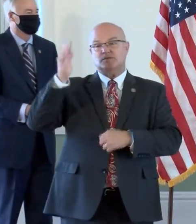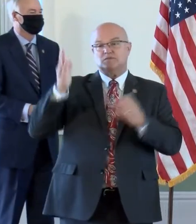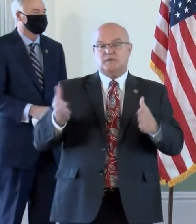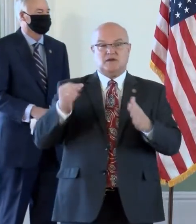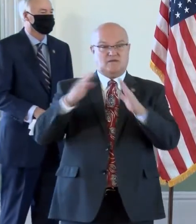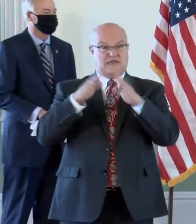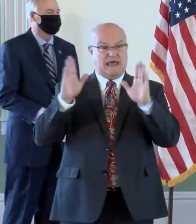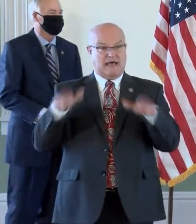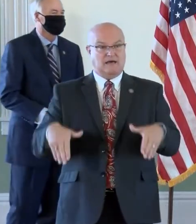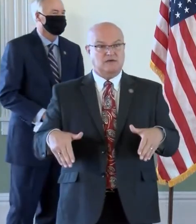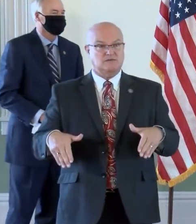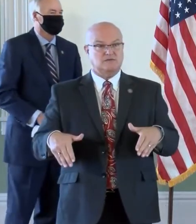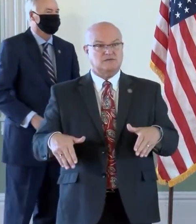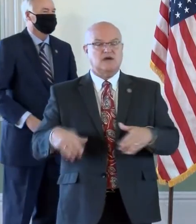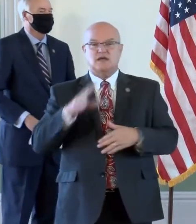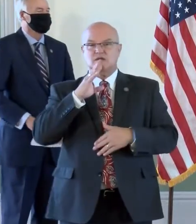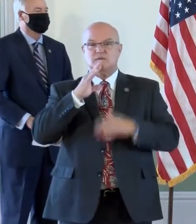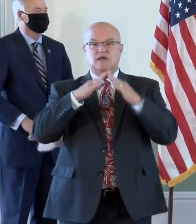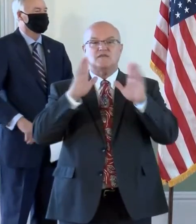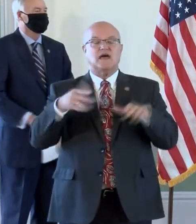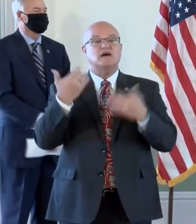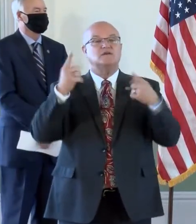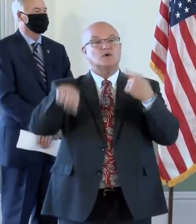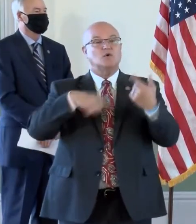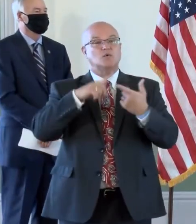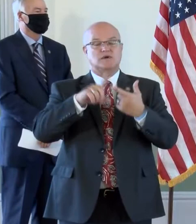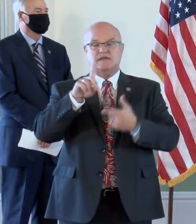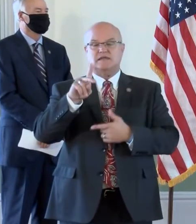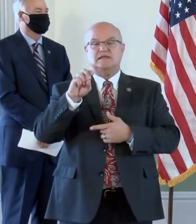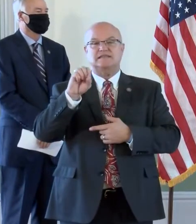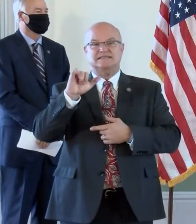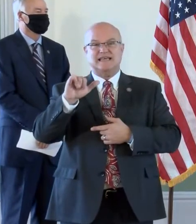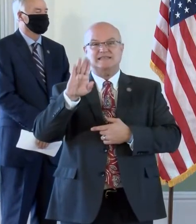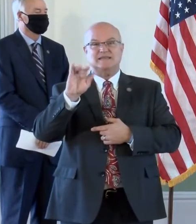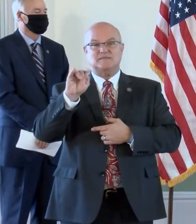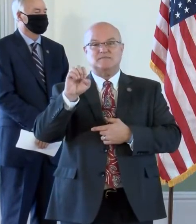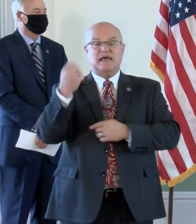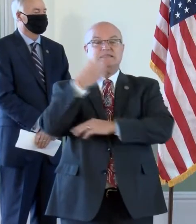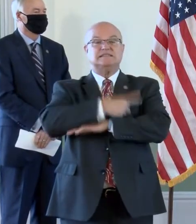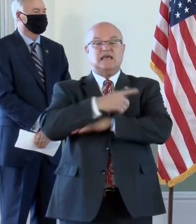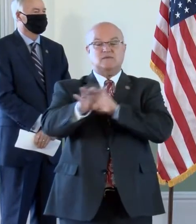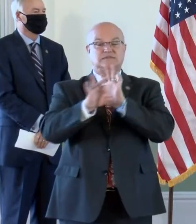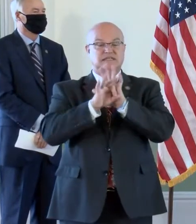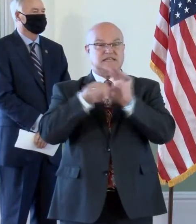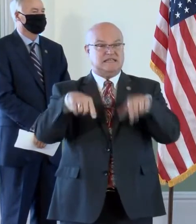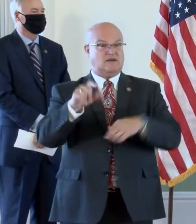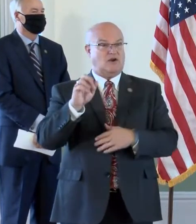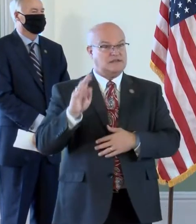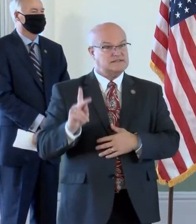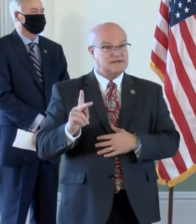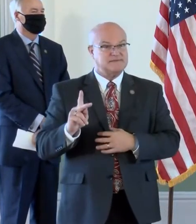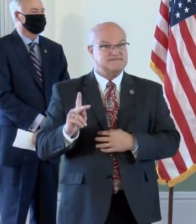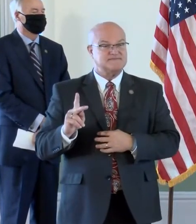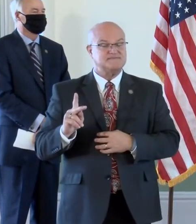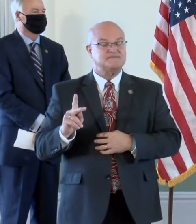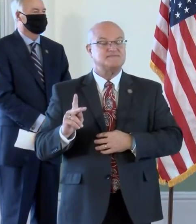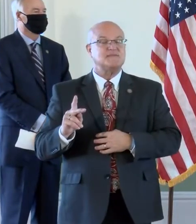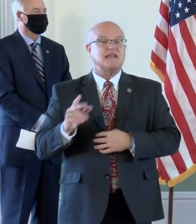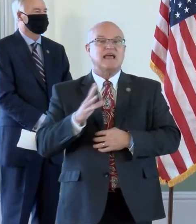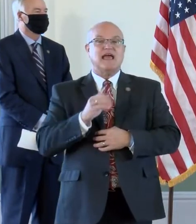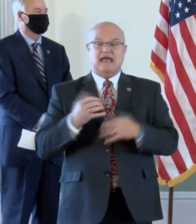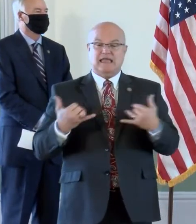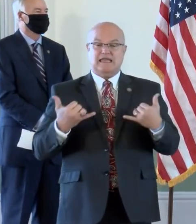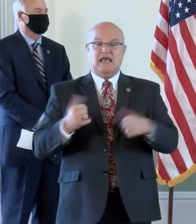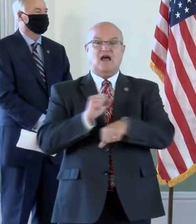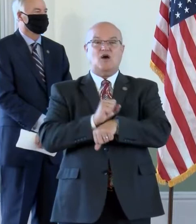of the House, who was Speaker of the House when Daisy Bates Day was designated in Arkansas. And who